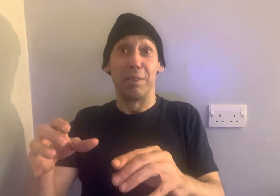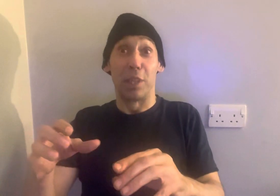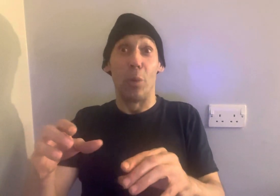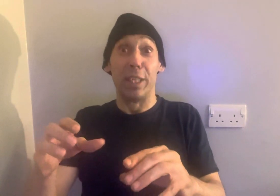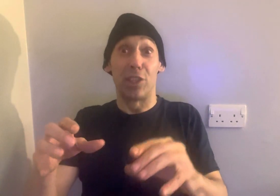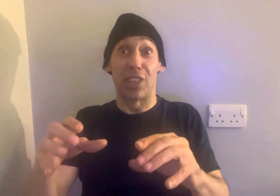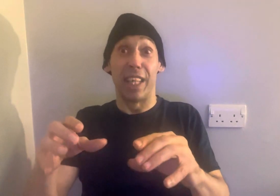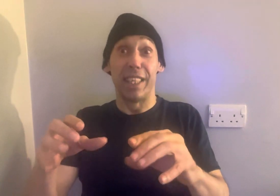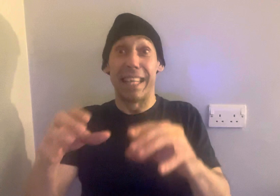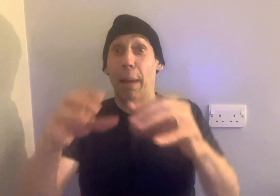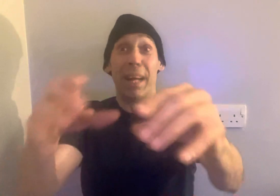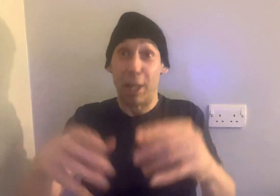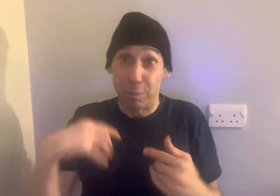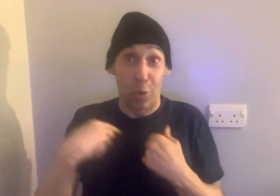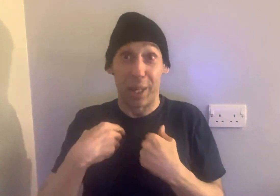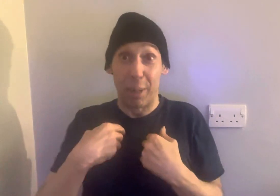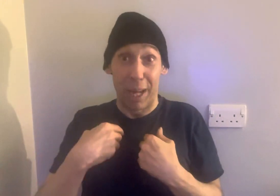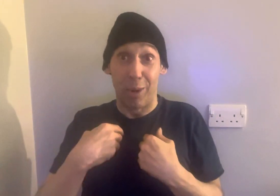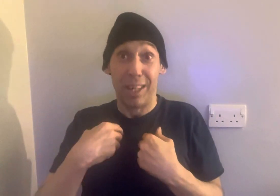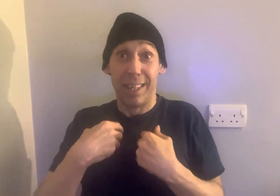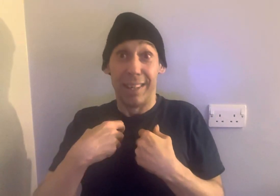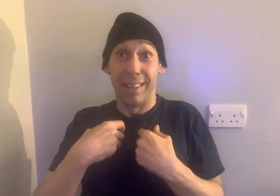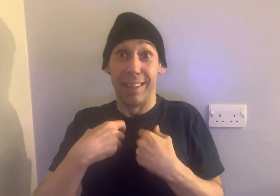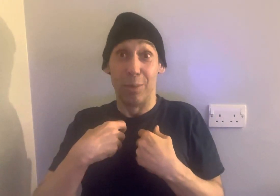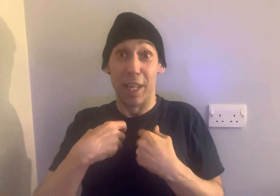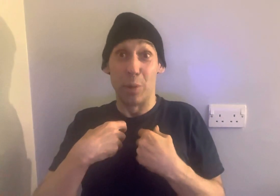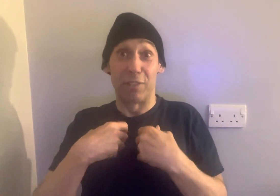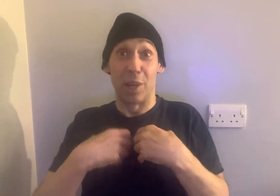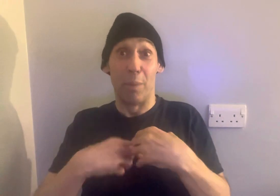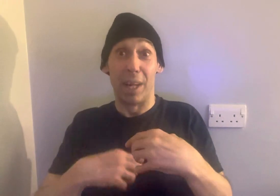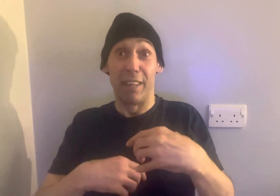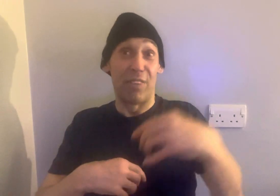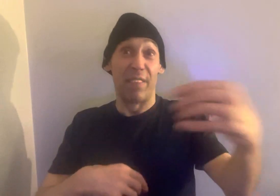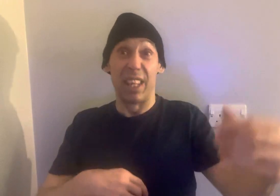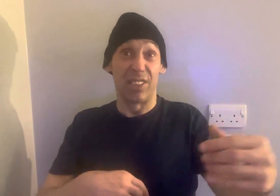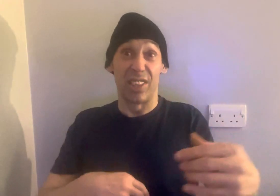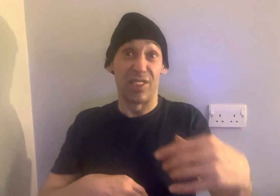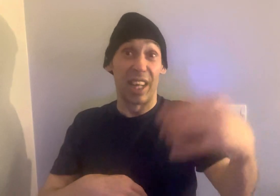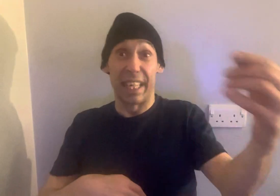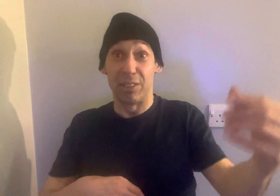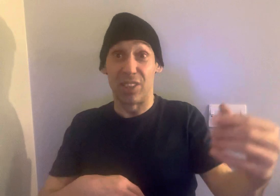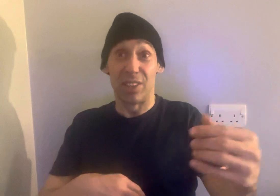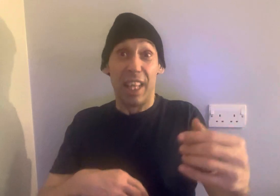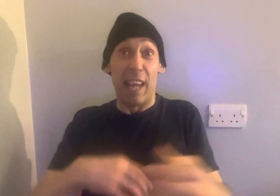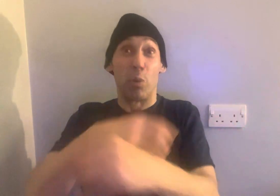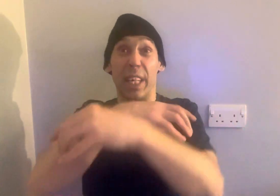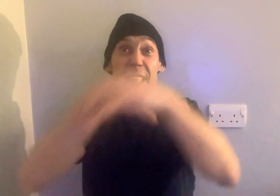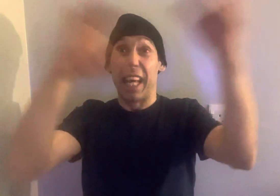going to say that man I'm talking about. Where you have to go and buy five ounces, nine ounces. Everyone in that